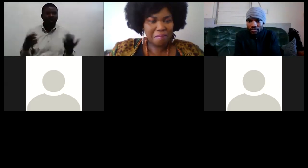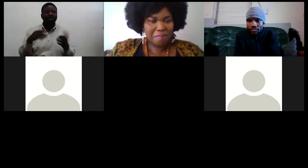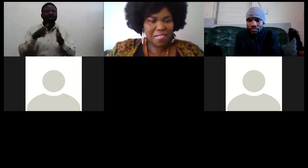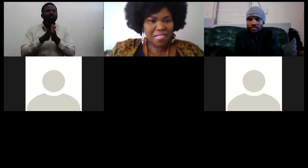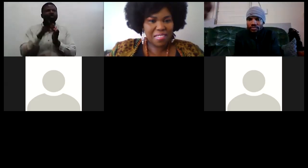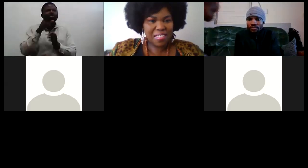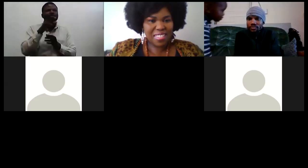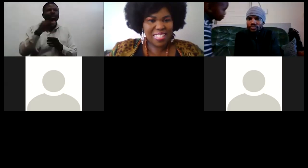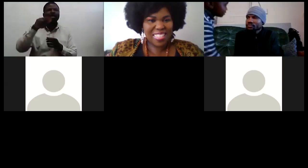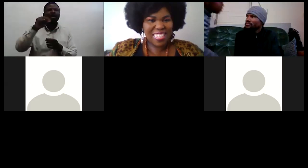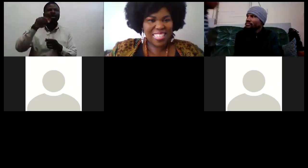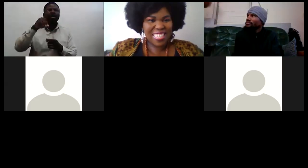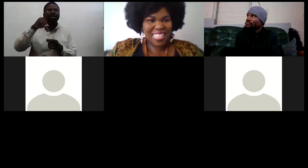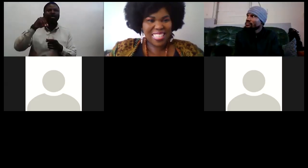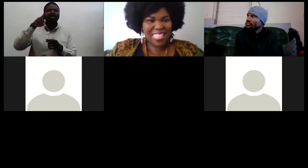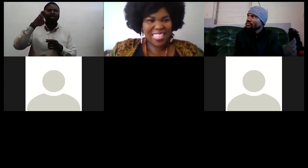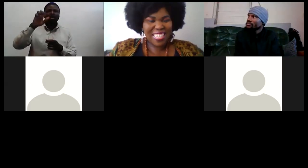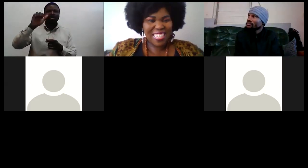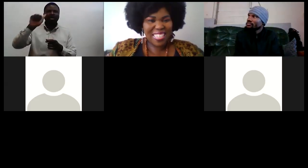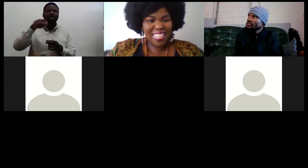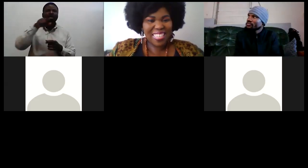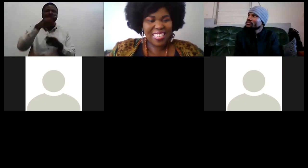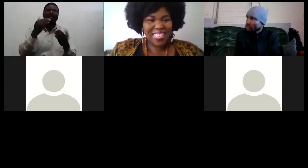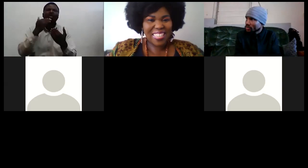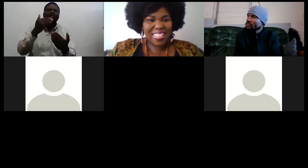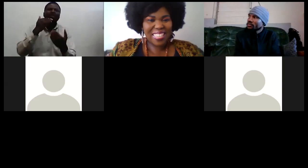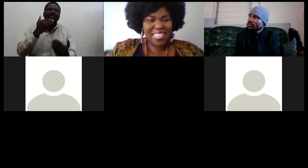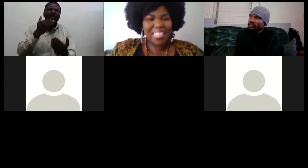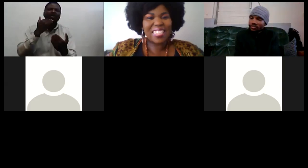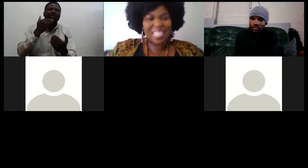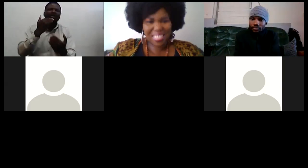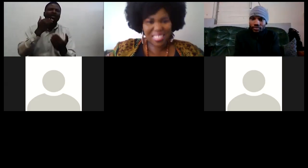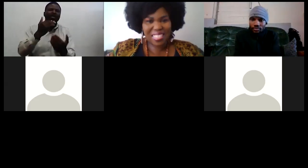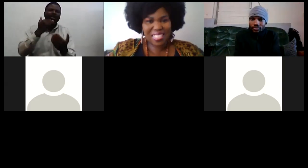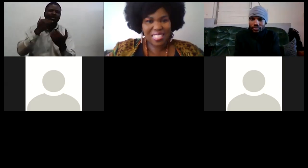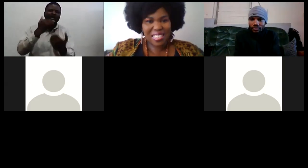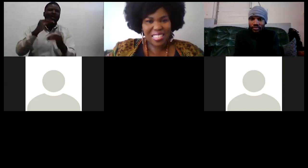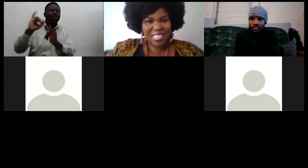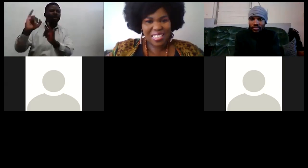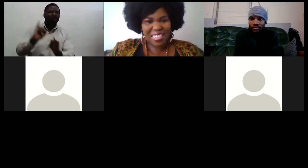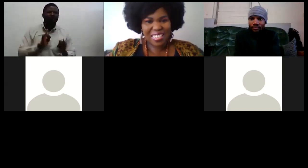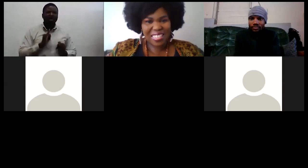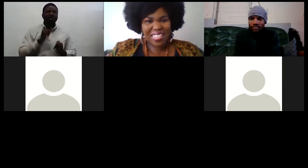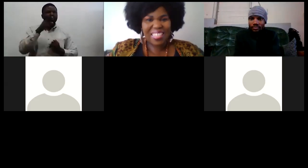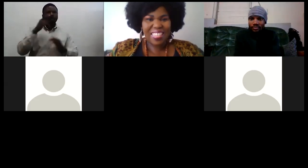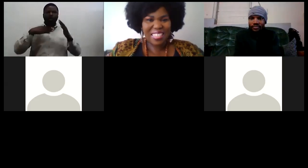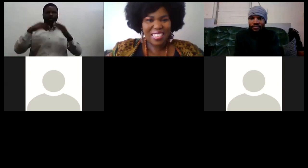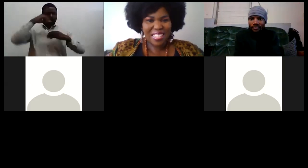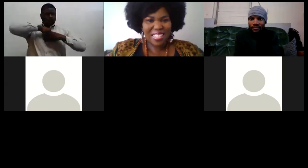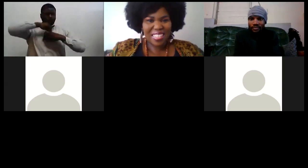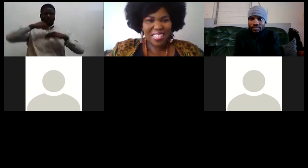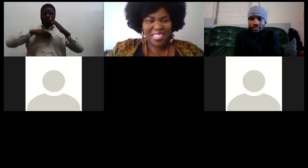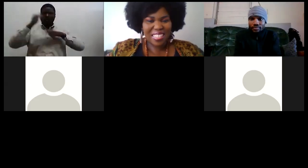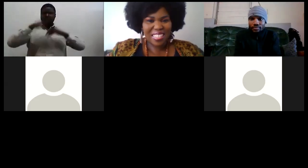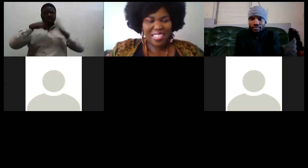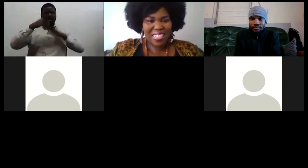prestigious thing that you are building i am so humbled to be part of it i'm very humbled